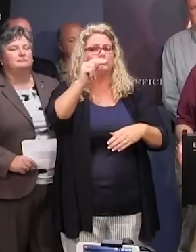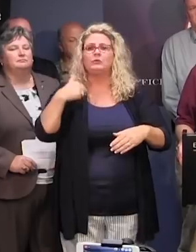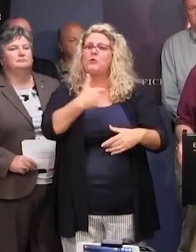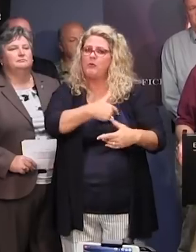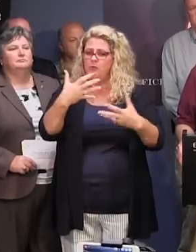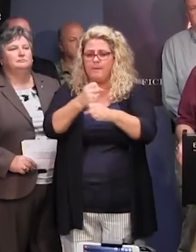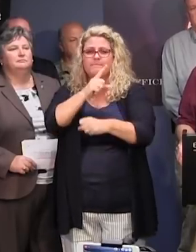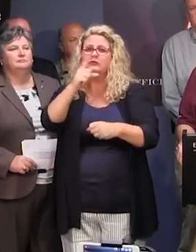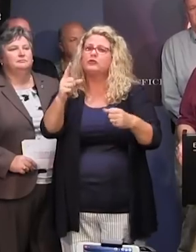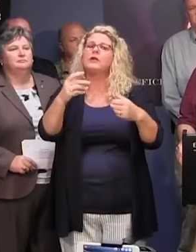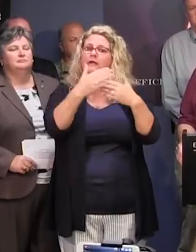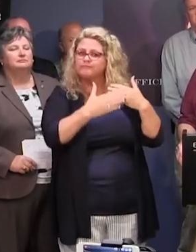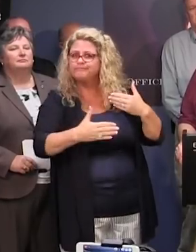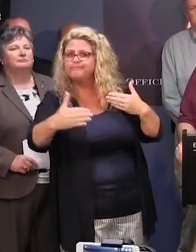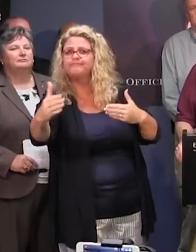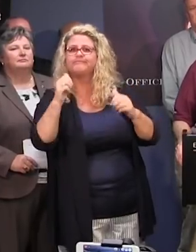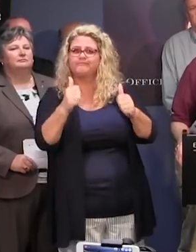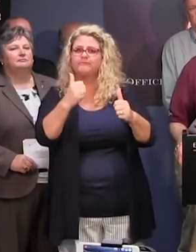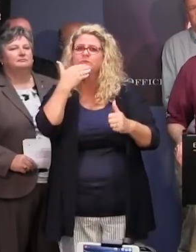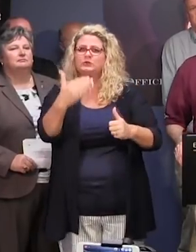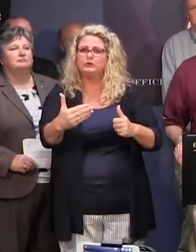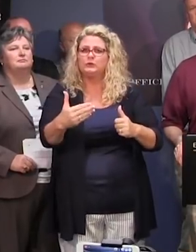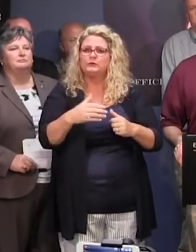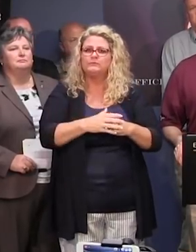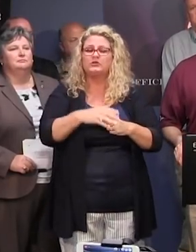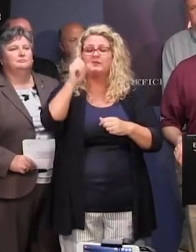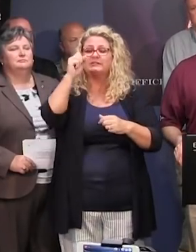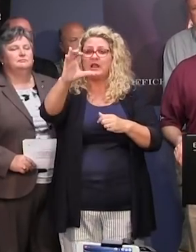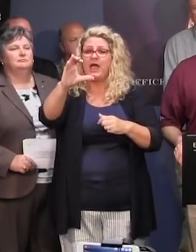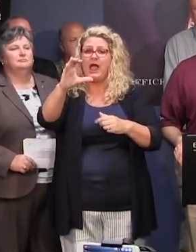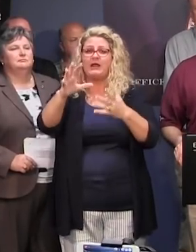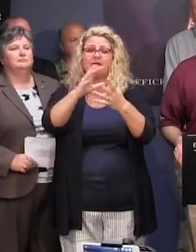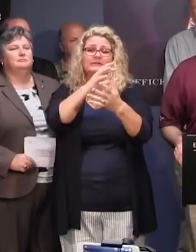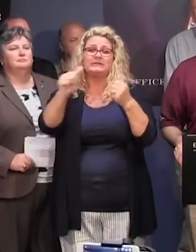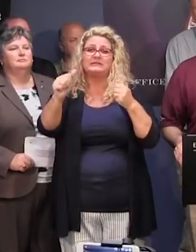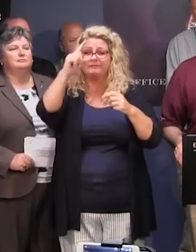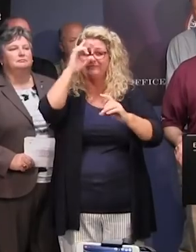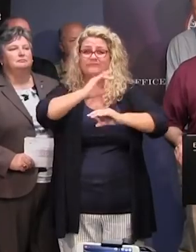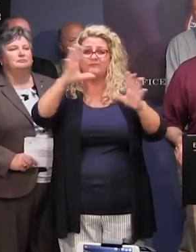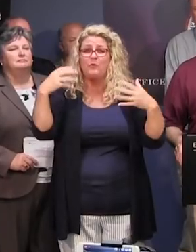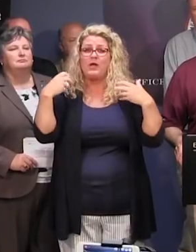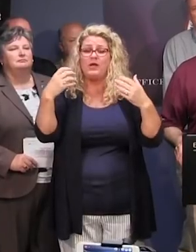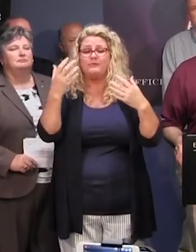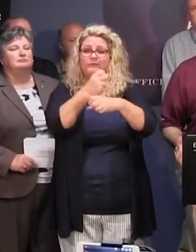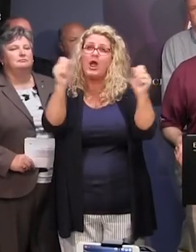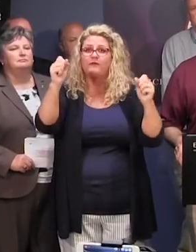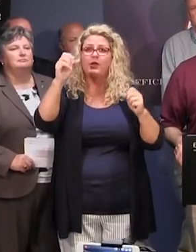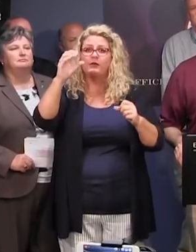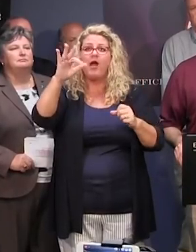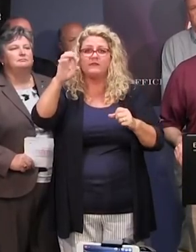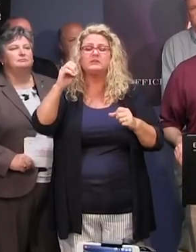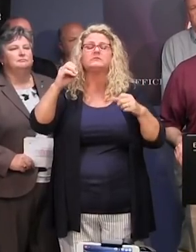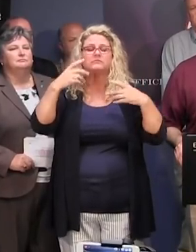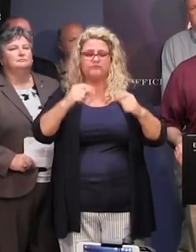regards to recovery. So the South Carolina Disaster Recovery Office is already looking at what it's going to do to help recover the